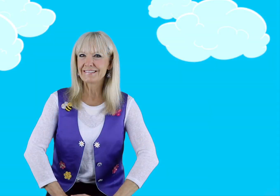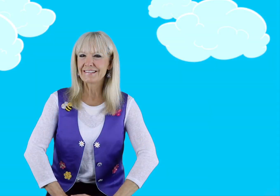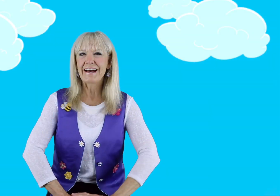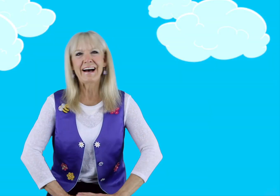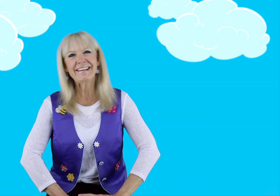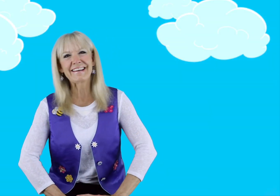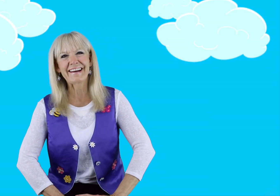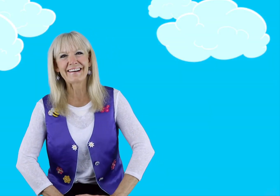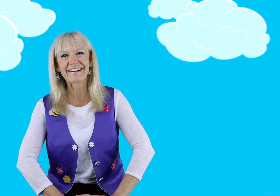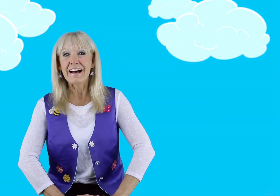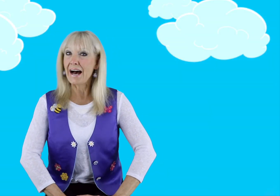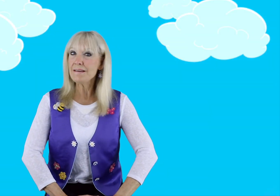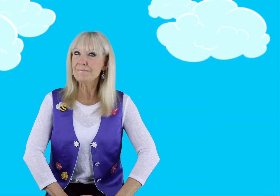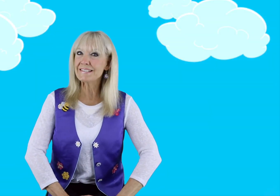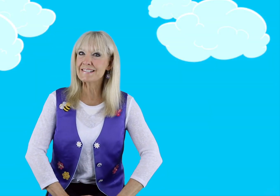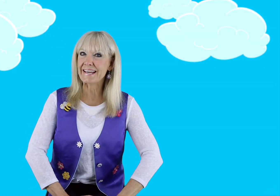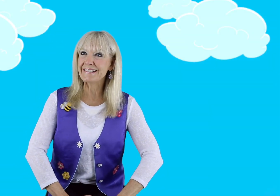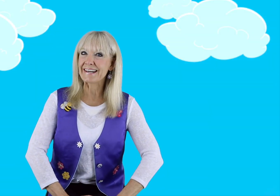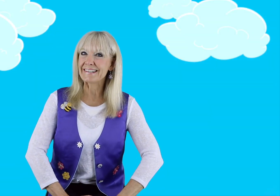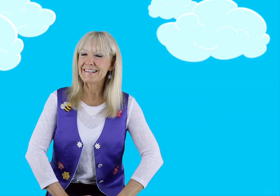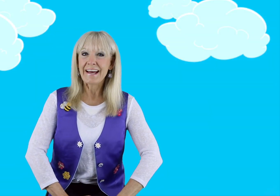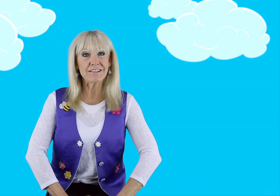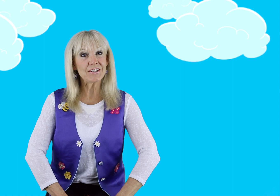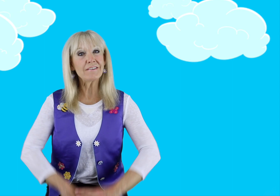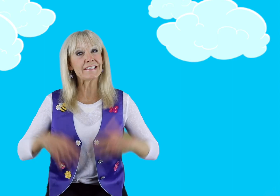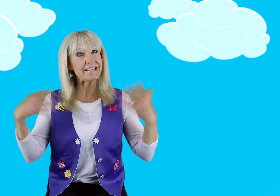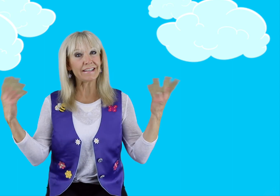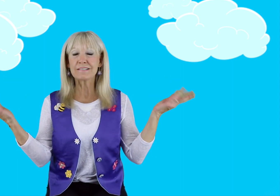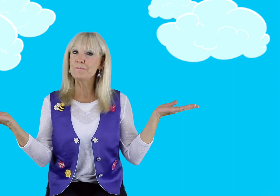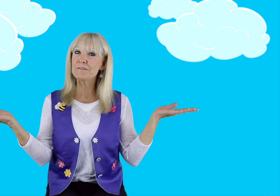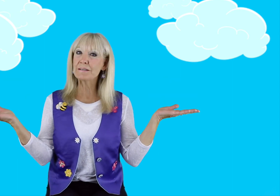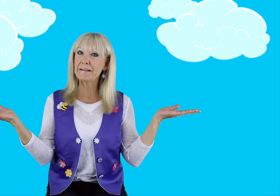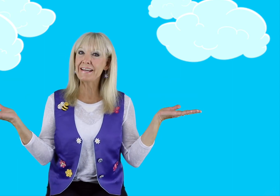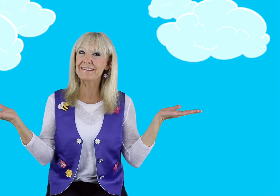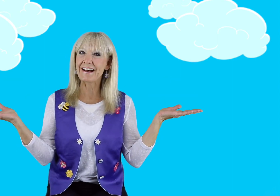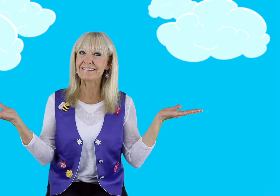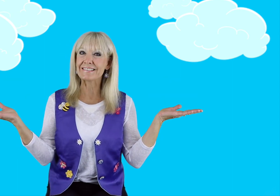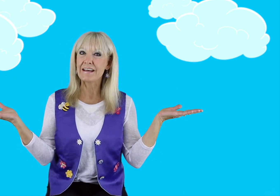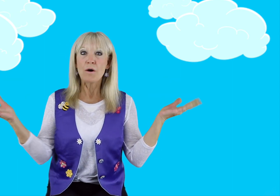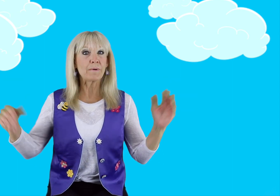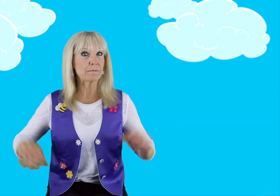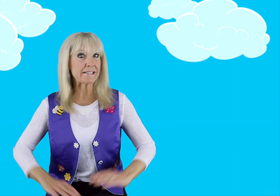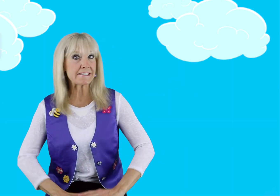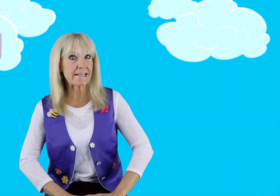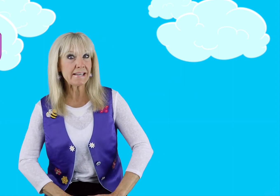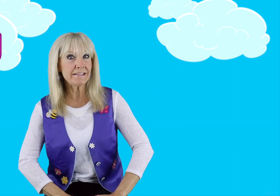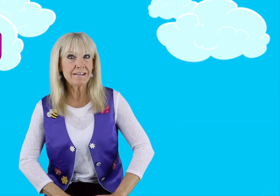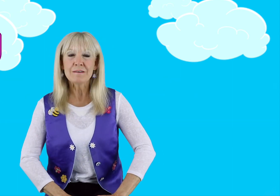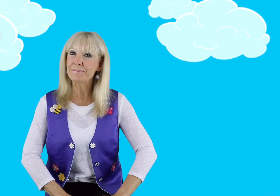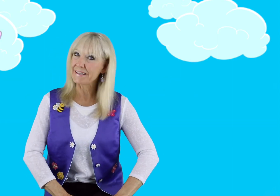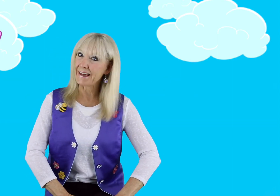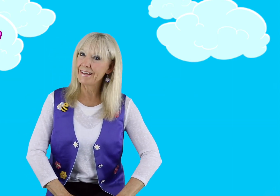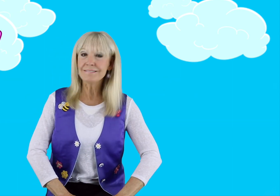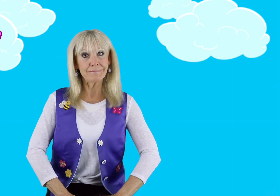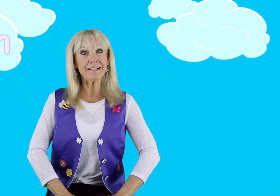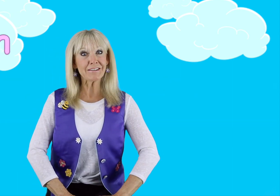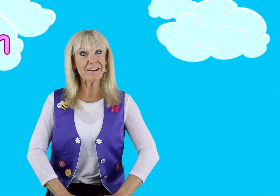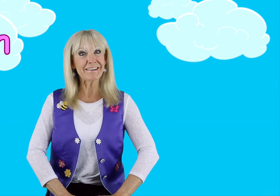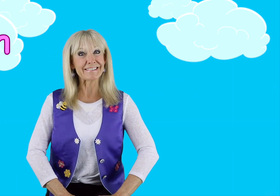Hi there! I'm Miss Dana, and you're at Dana's Music Playground, where we sing, play, and learn!